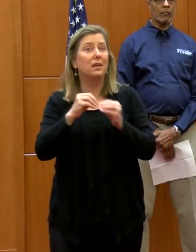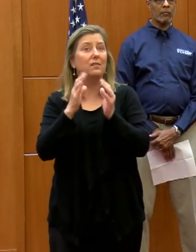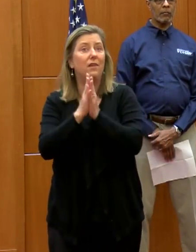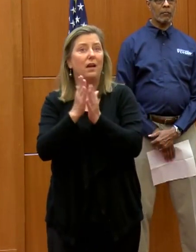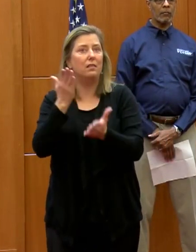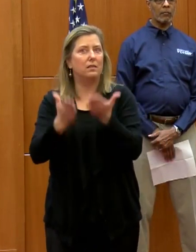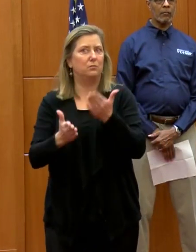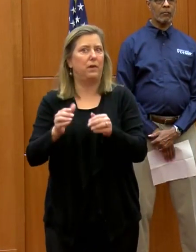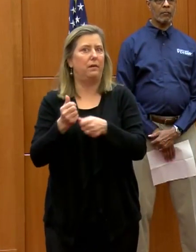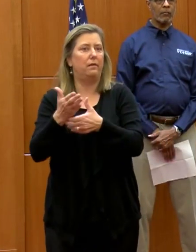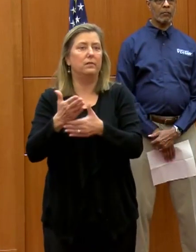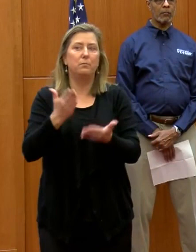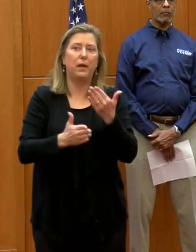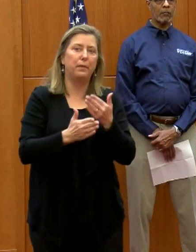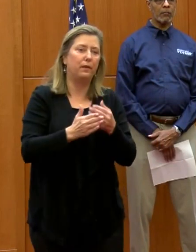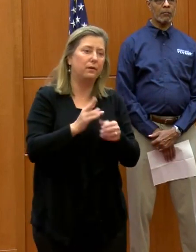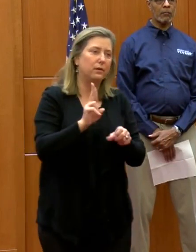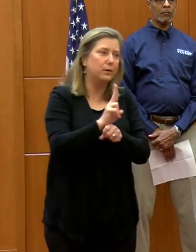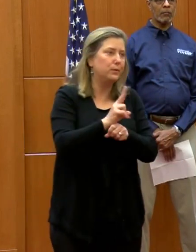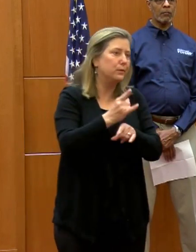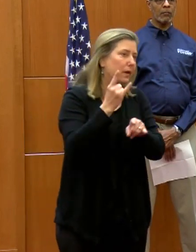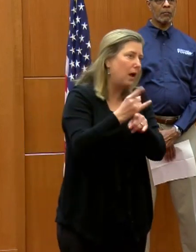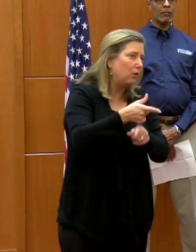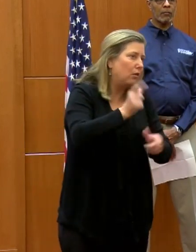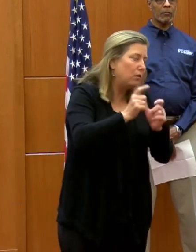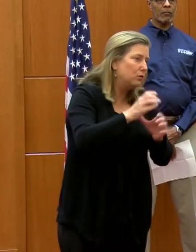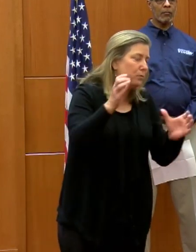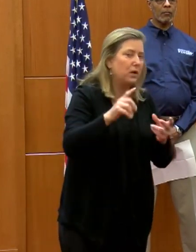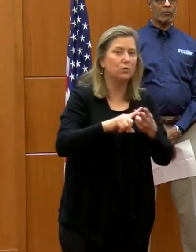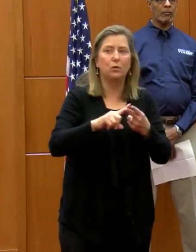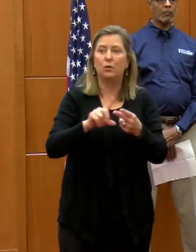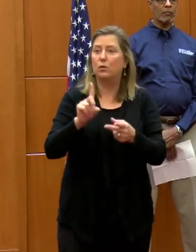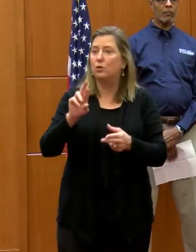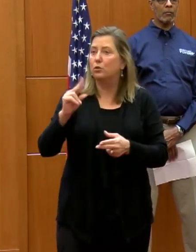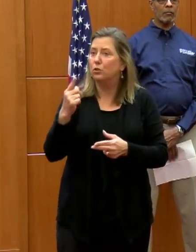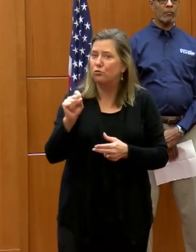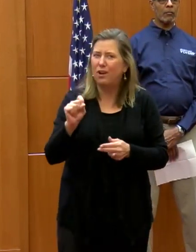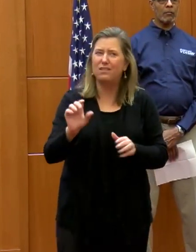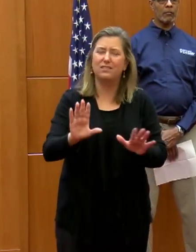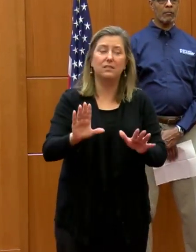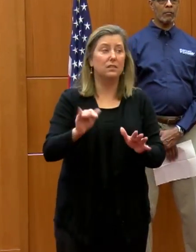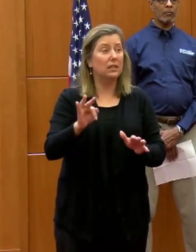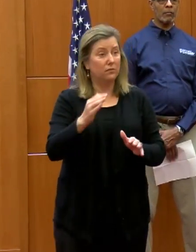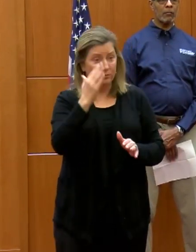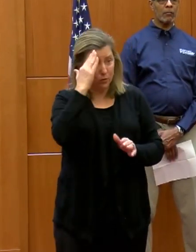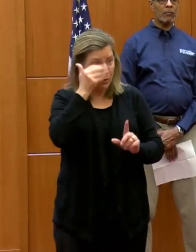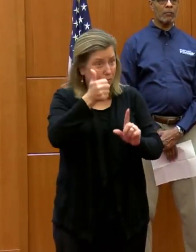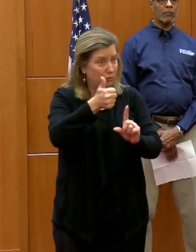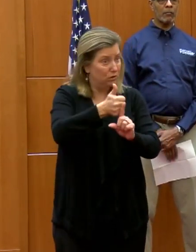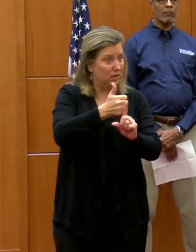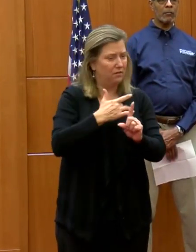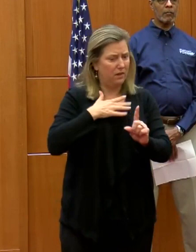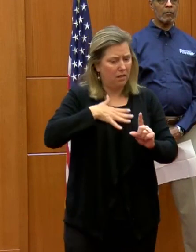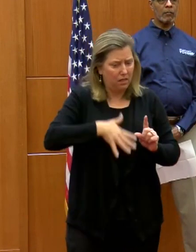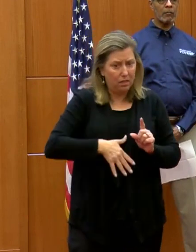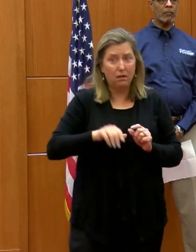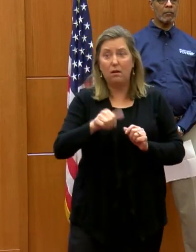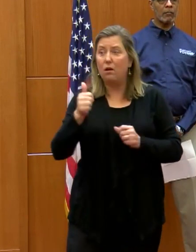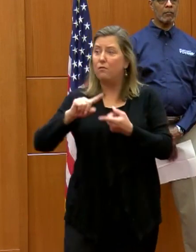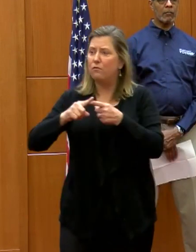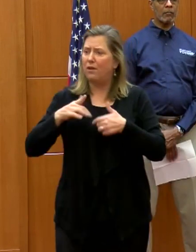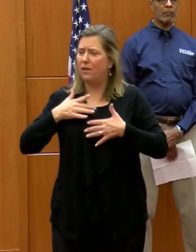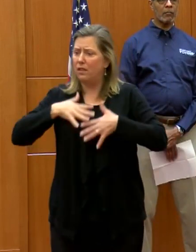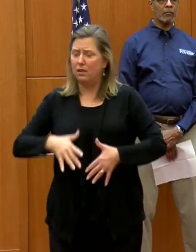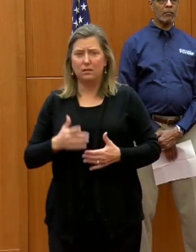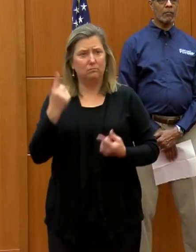abusing alcohol or drugs. If you or someone you know is feeling depressed or suicidal, please